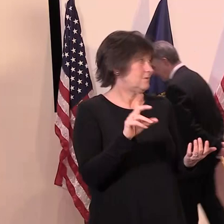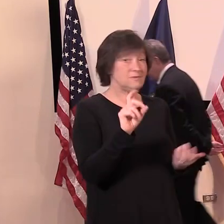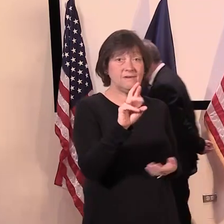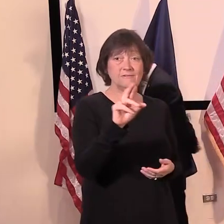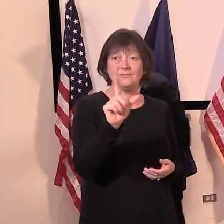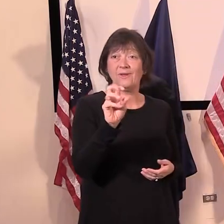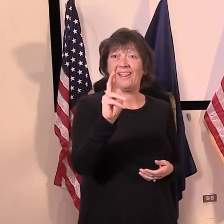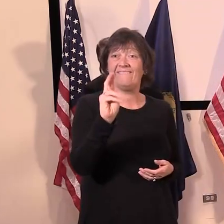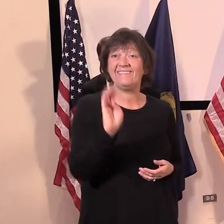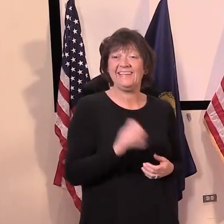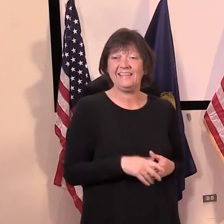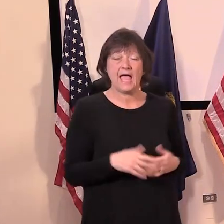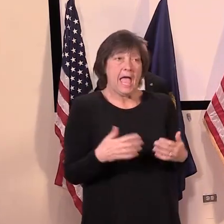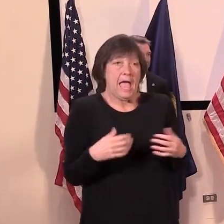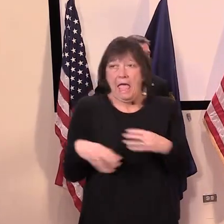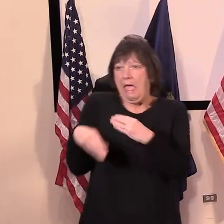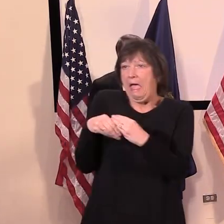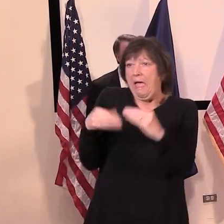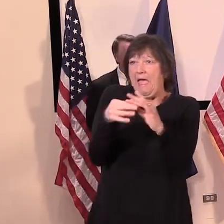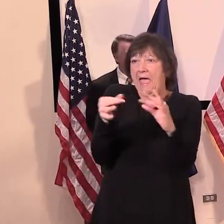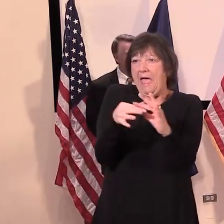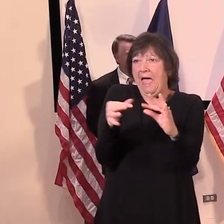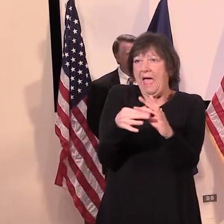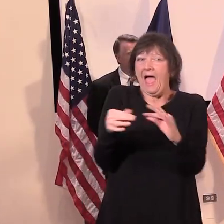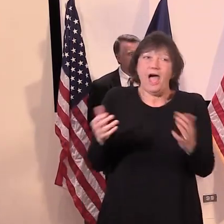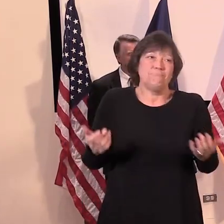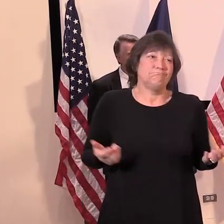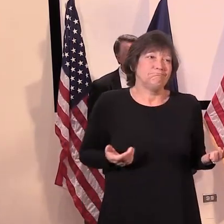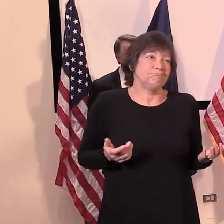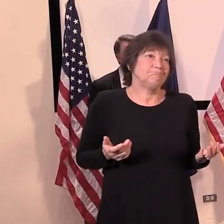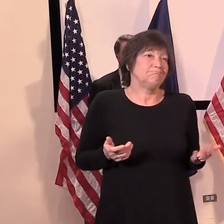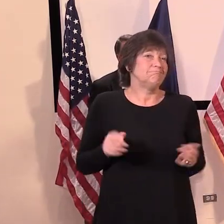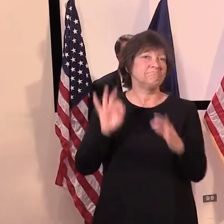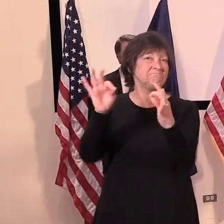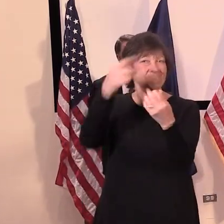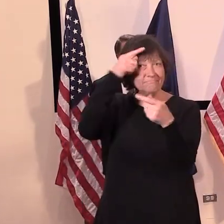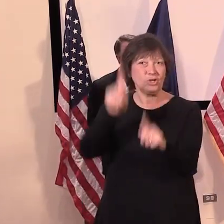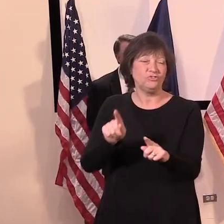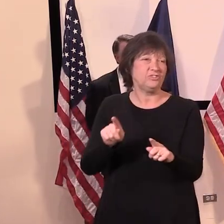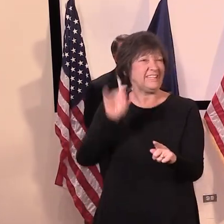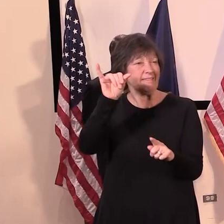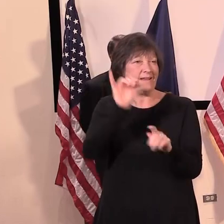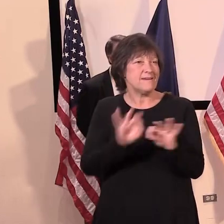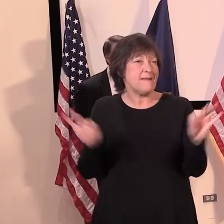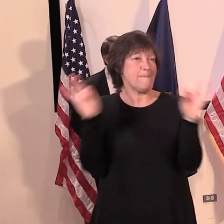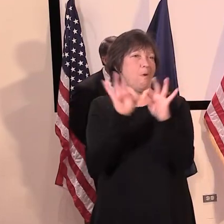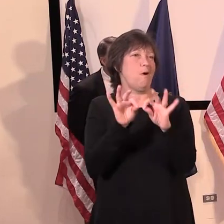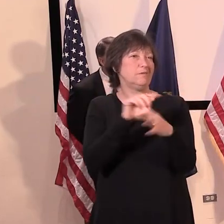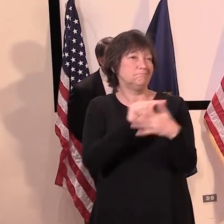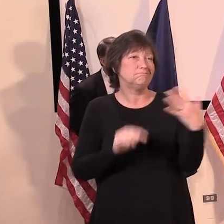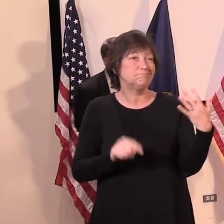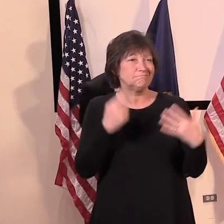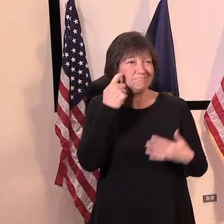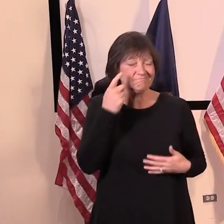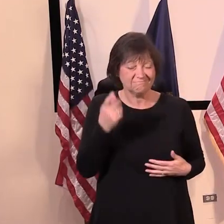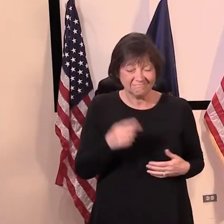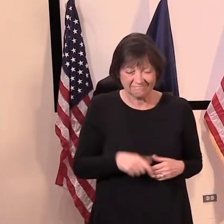I can't add a lot to that because I don't want to minimize anything that was just said as being the key players in that role.